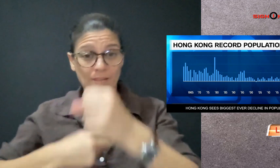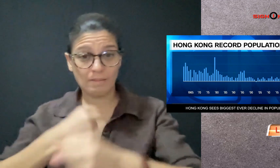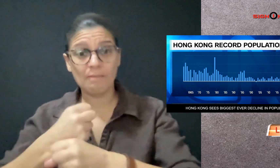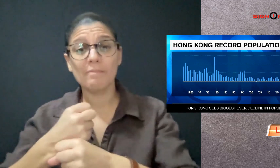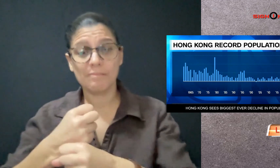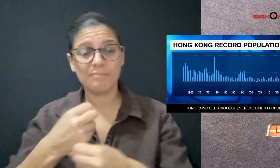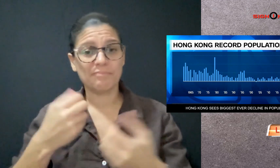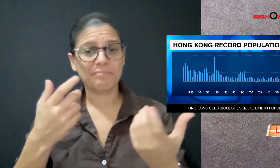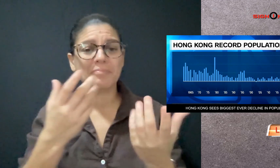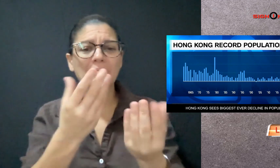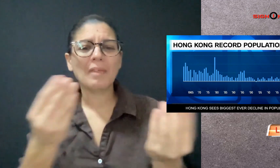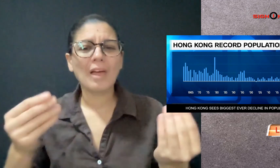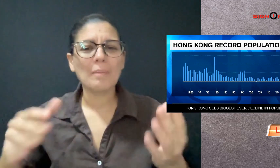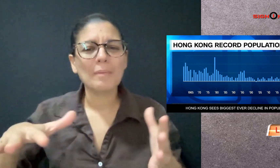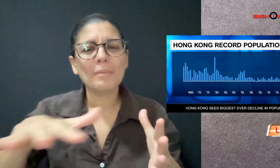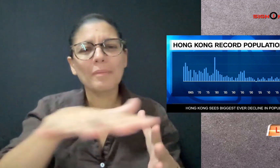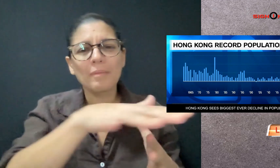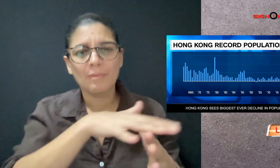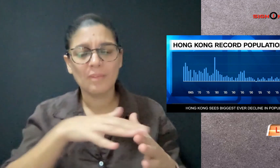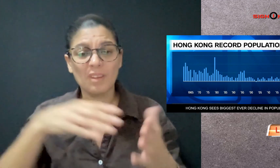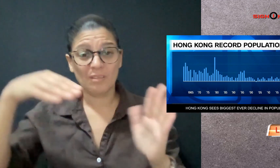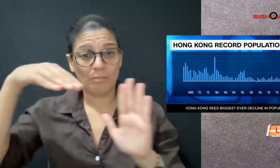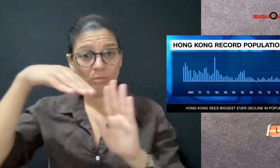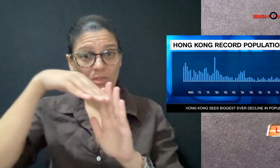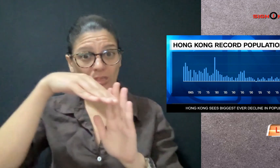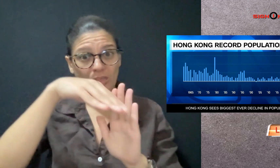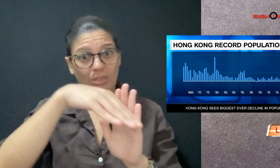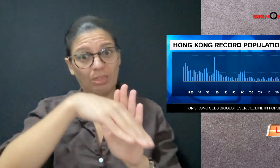This is the second year in a row the population has declined.